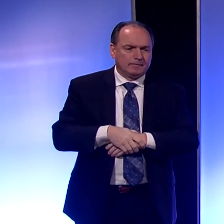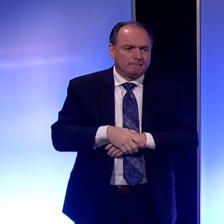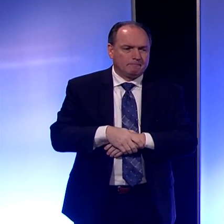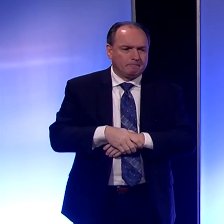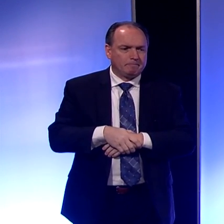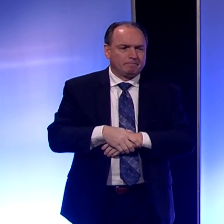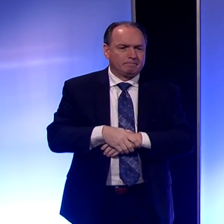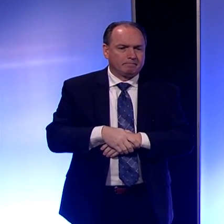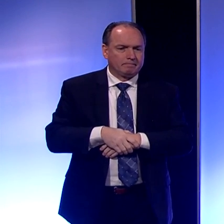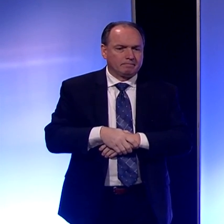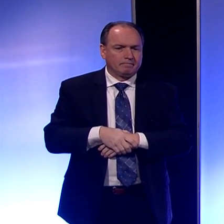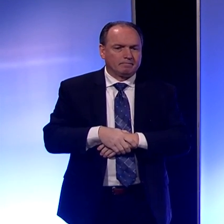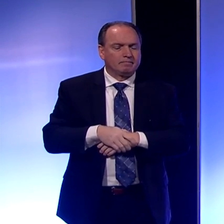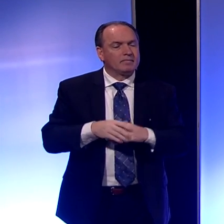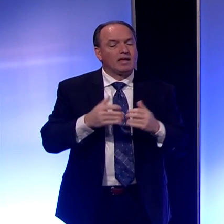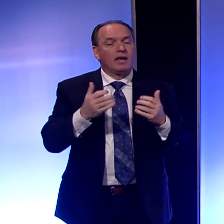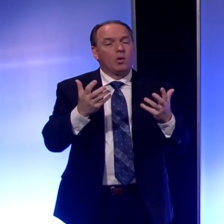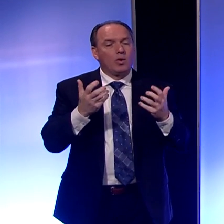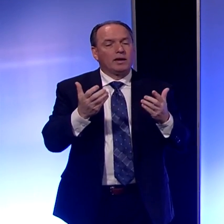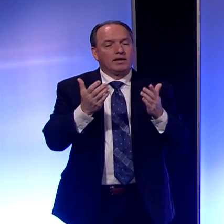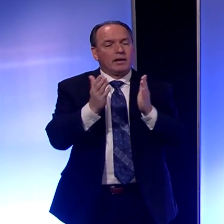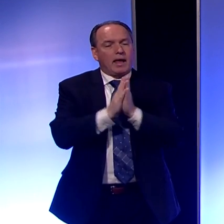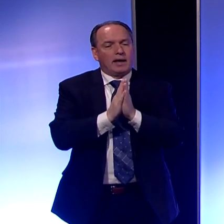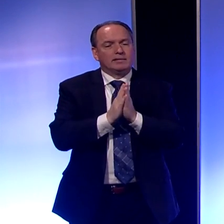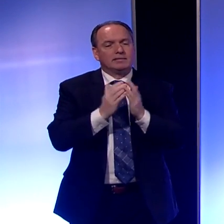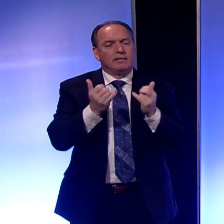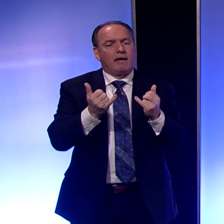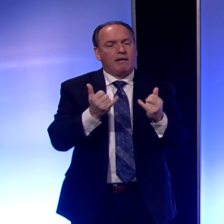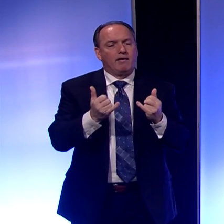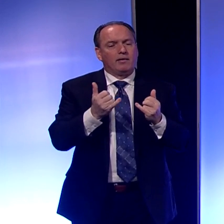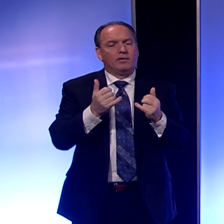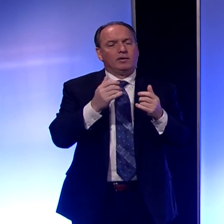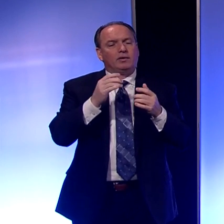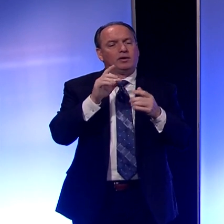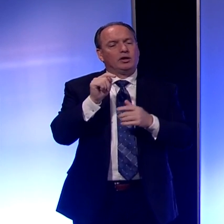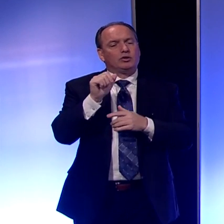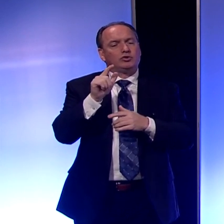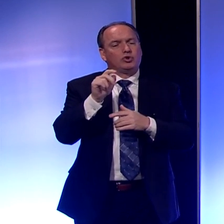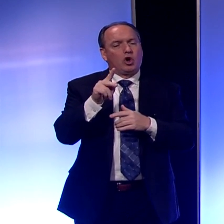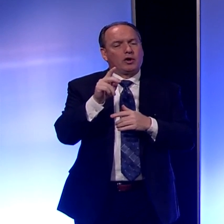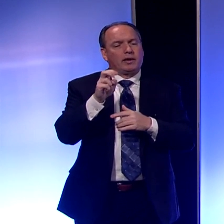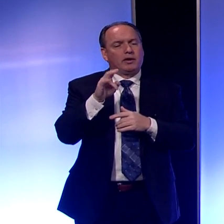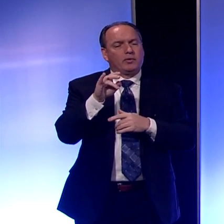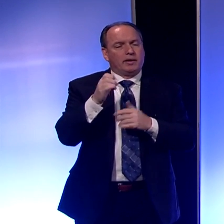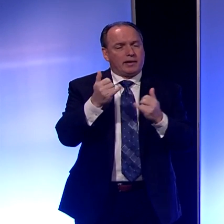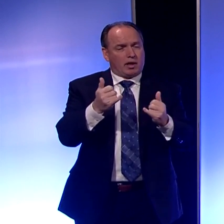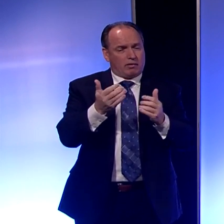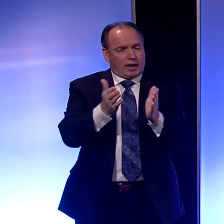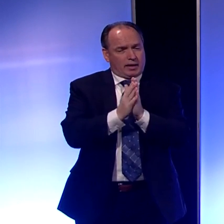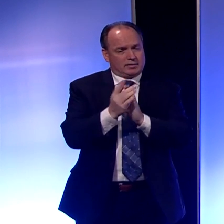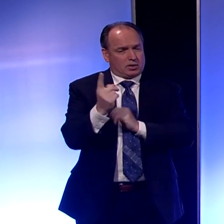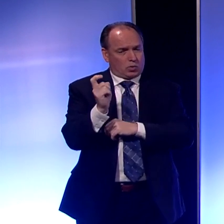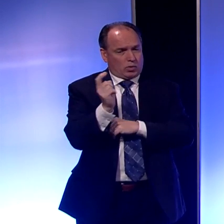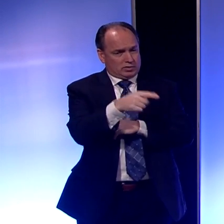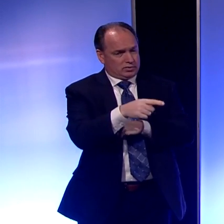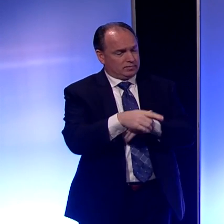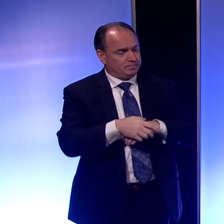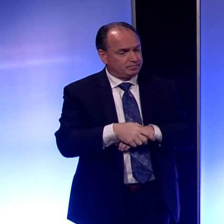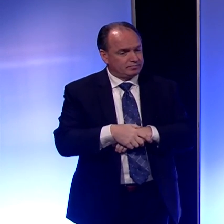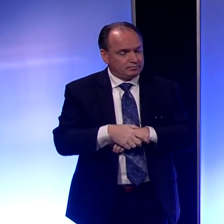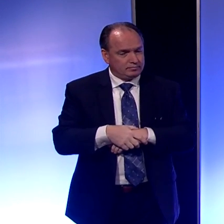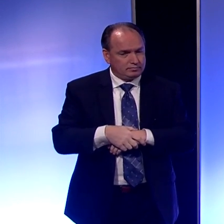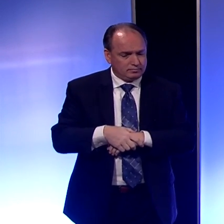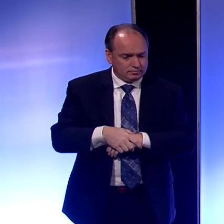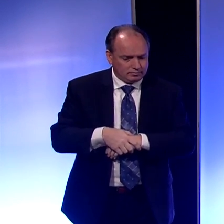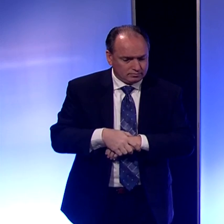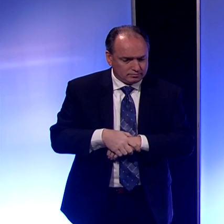I'd like to ask Talk Erie if you would like to ask a question. It has a stay